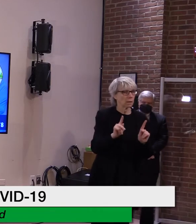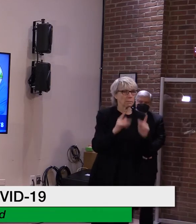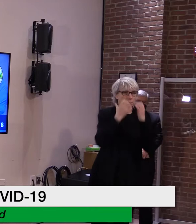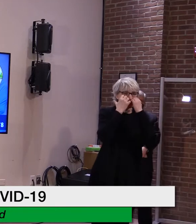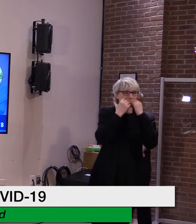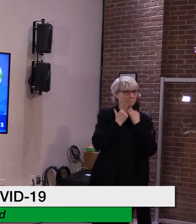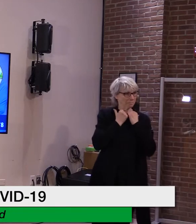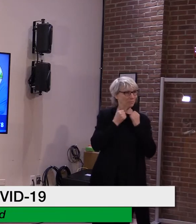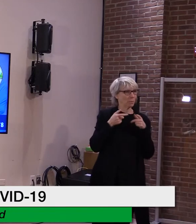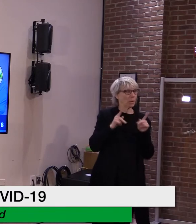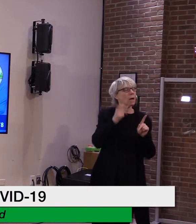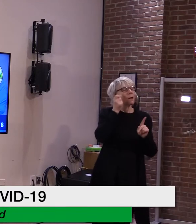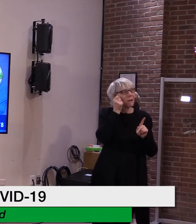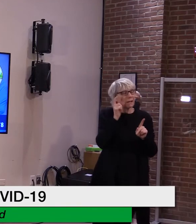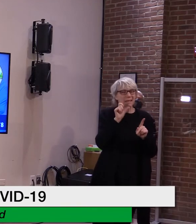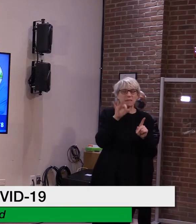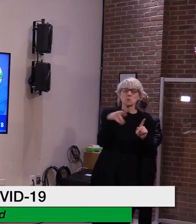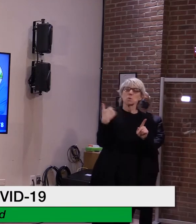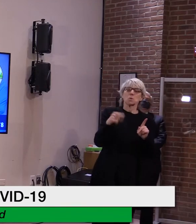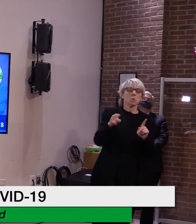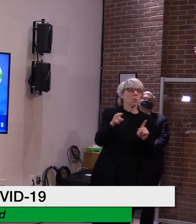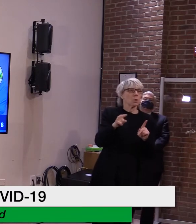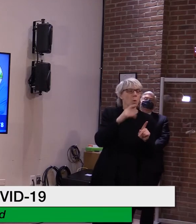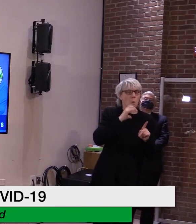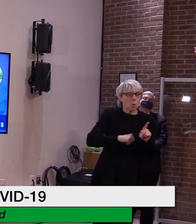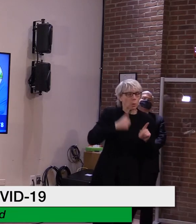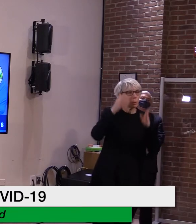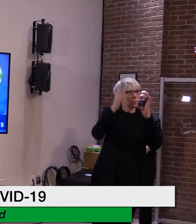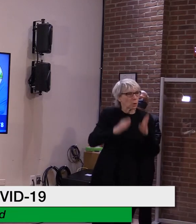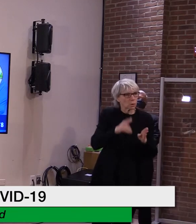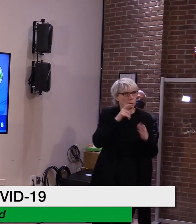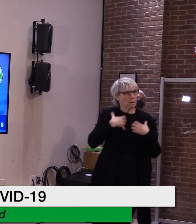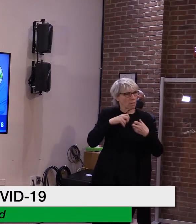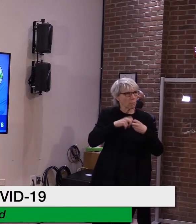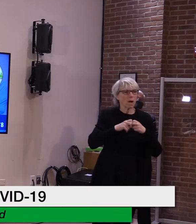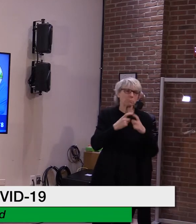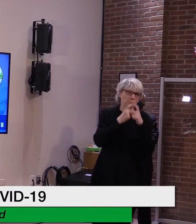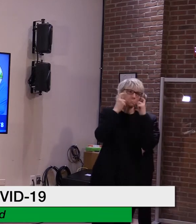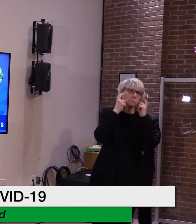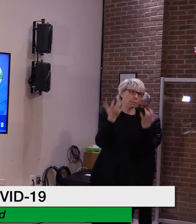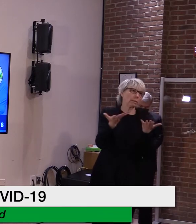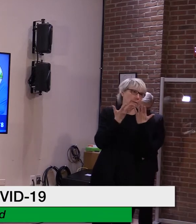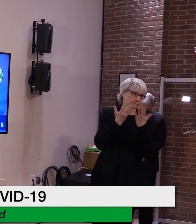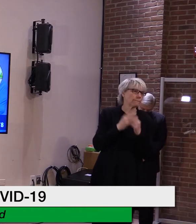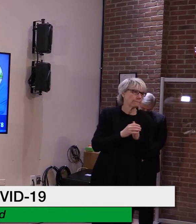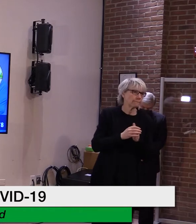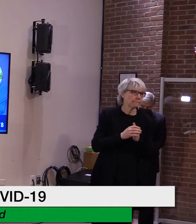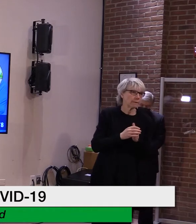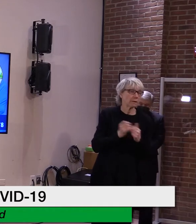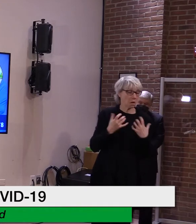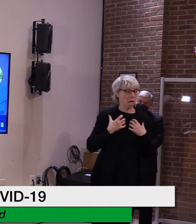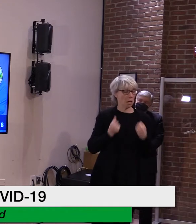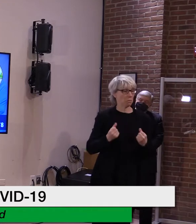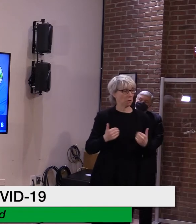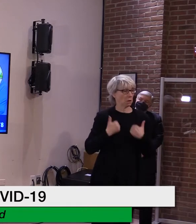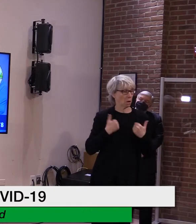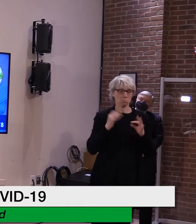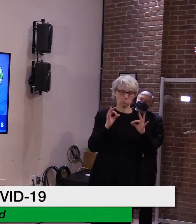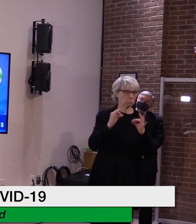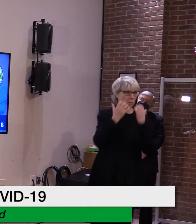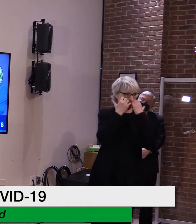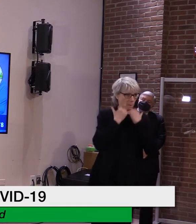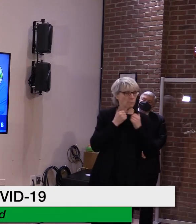is at an increased risk for severe illness for COVID-19. If you've been around someone who has COVID-19,